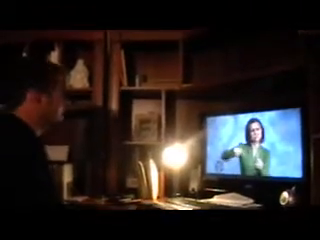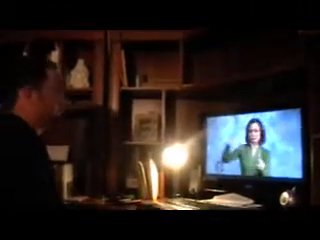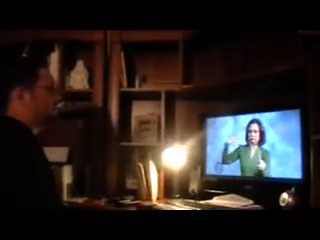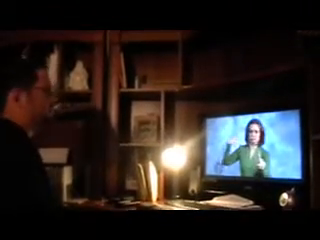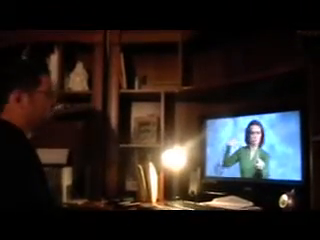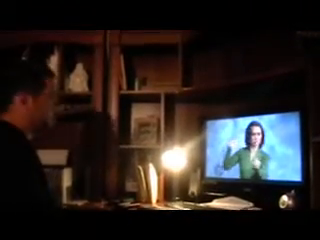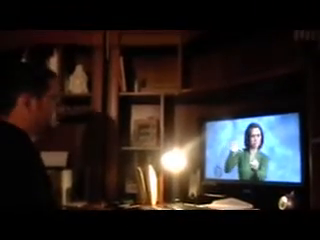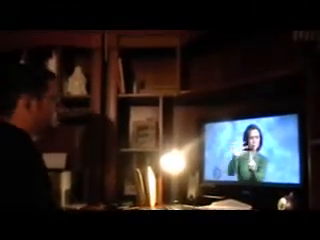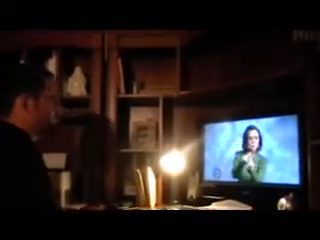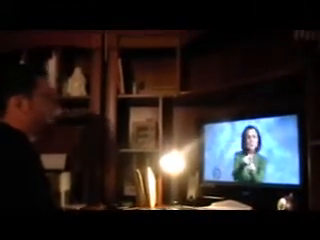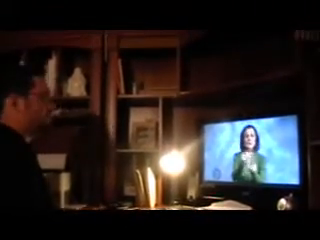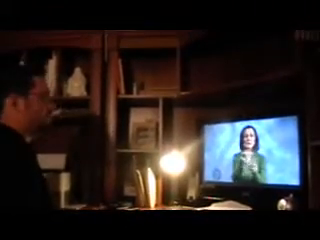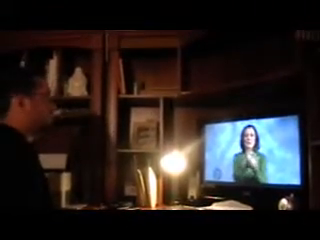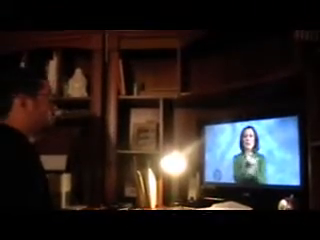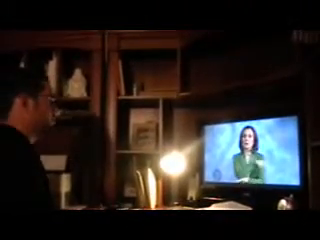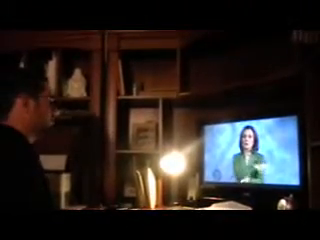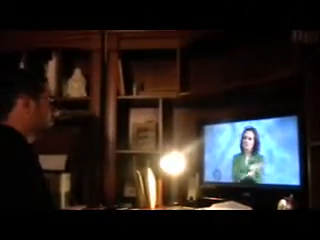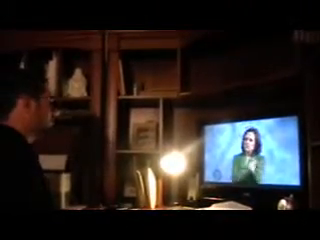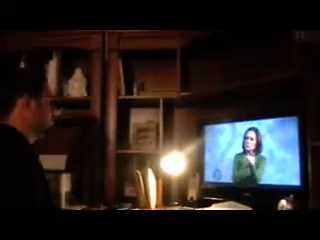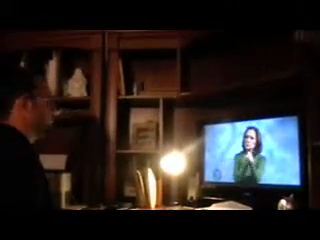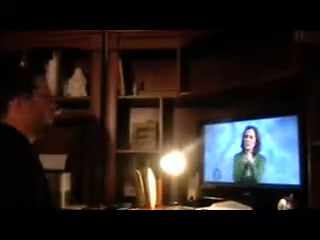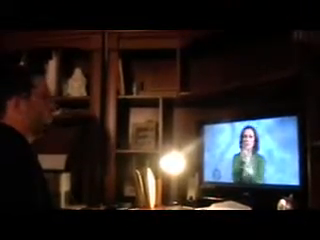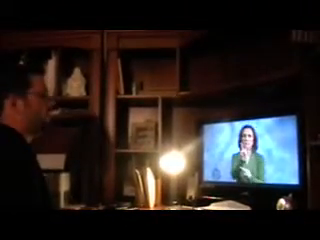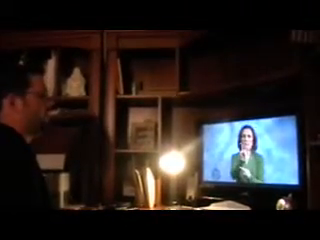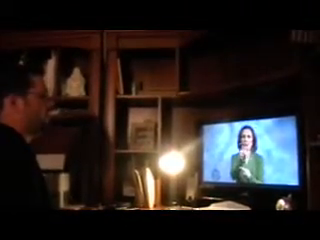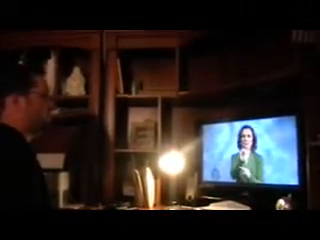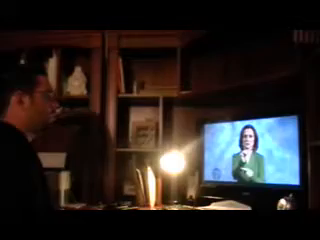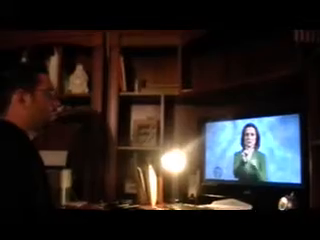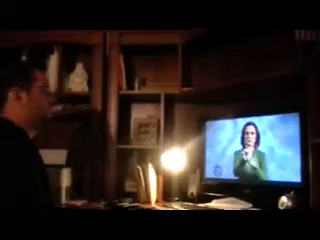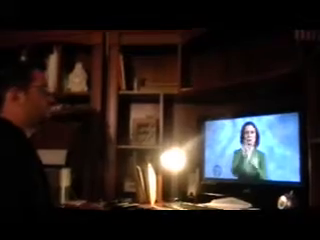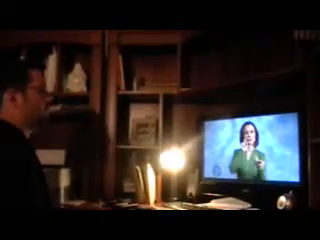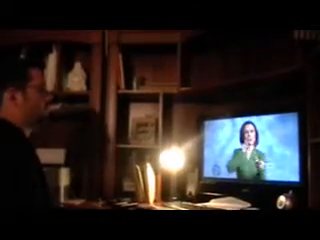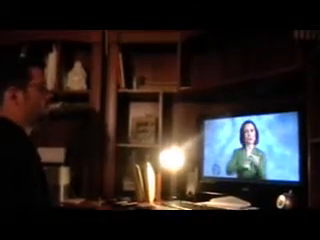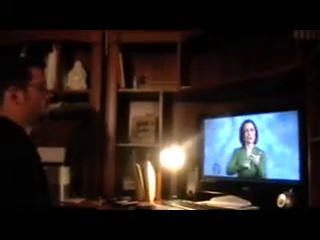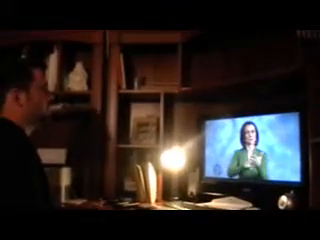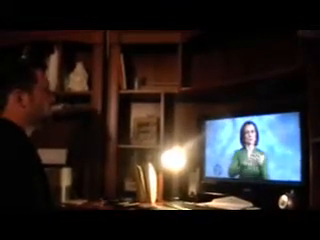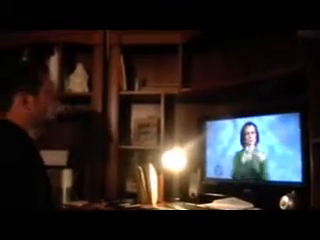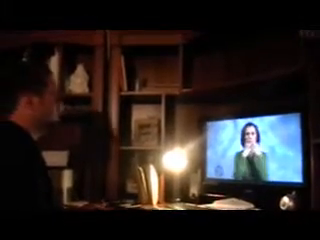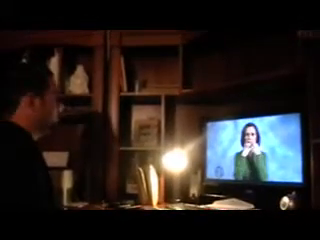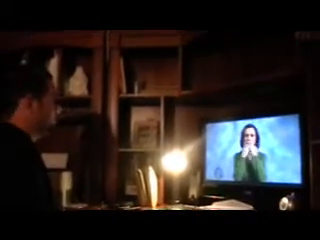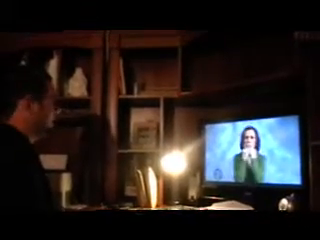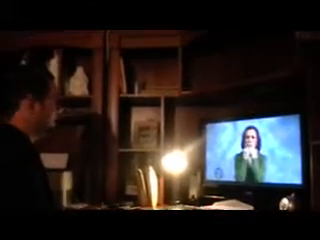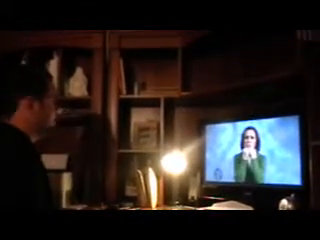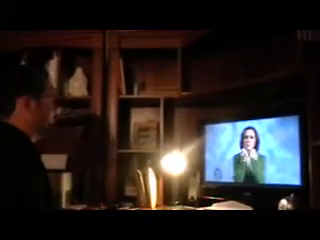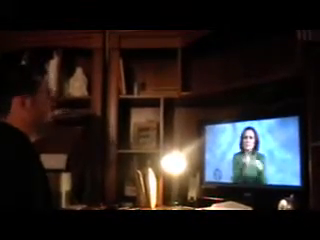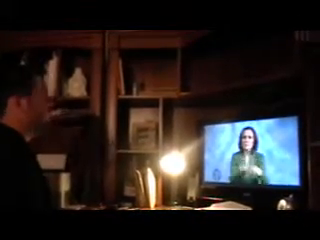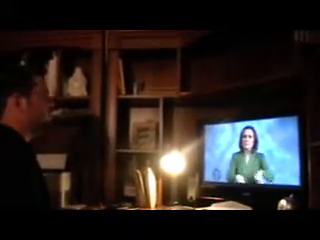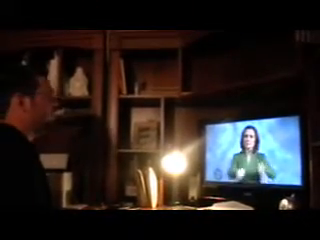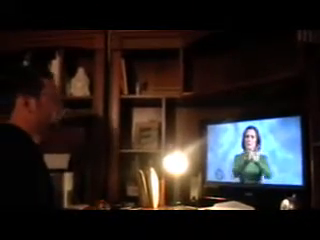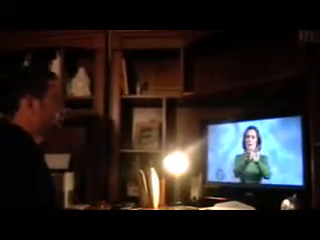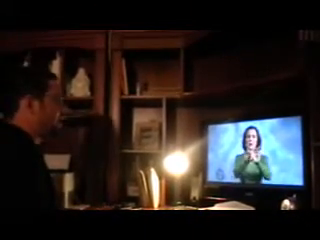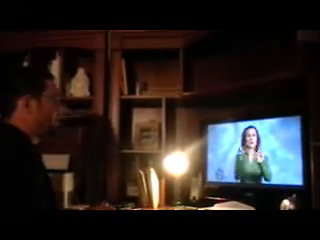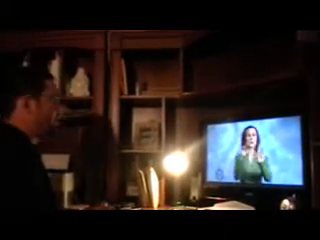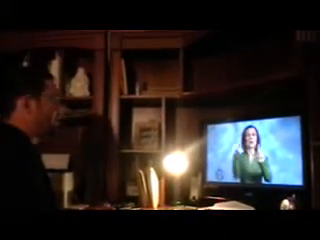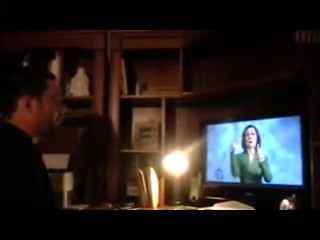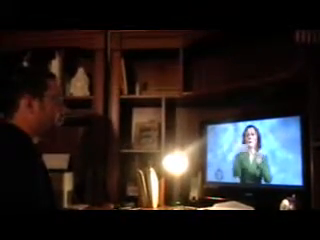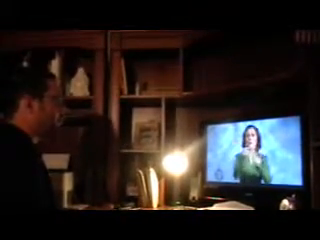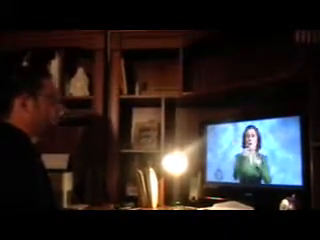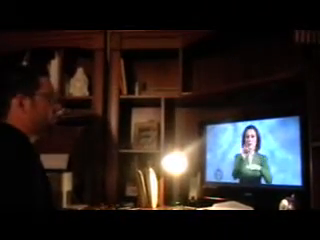times, from the past, from the start until now, that they totally support VRS. They recognize how very important it is